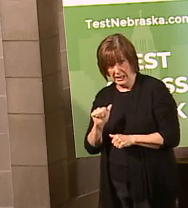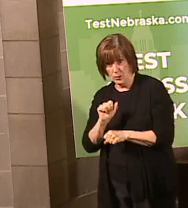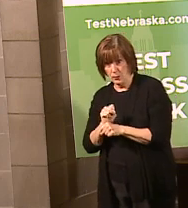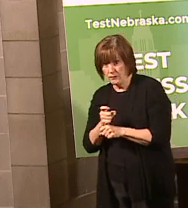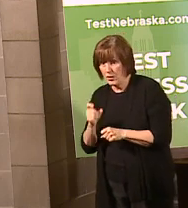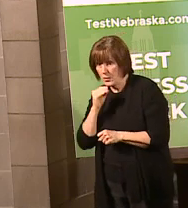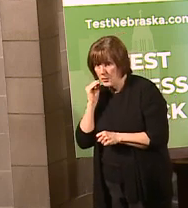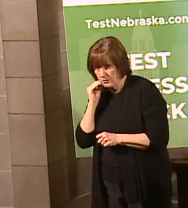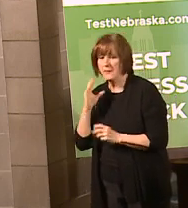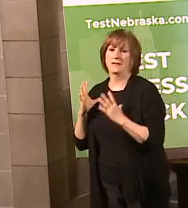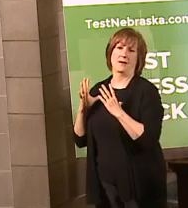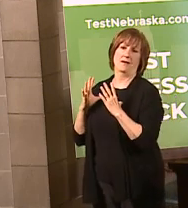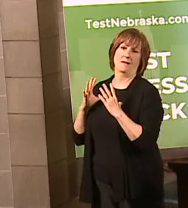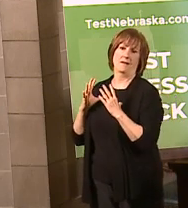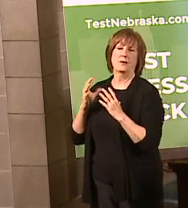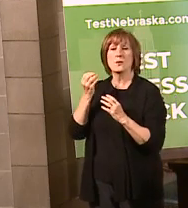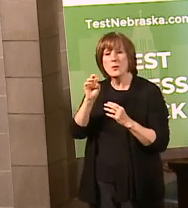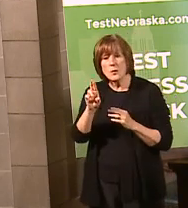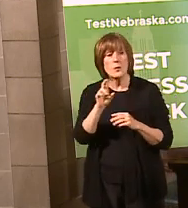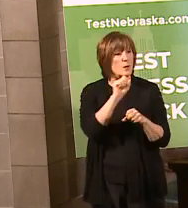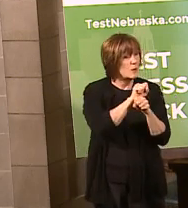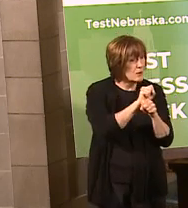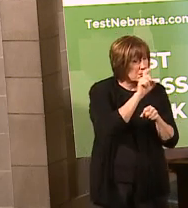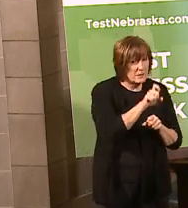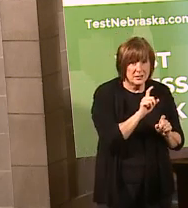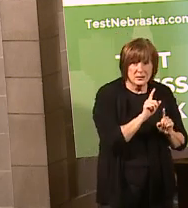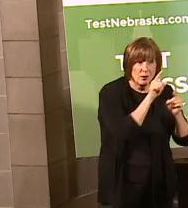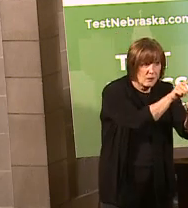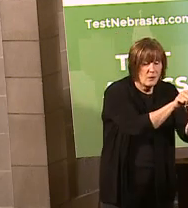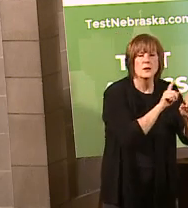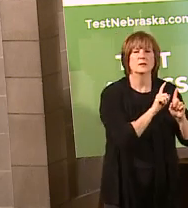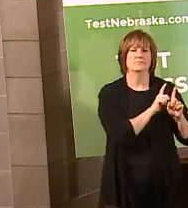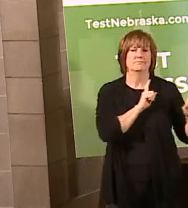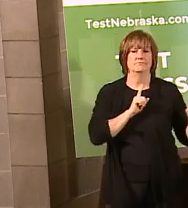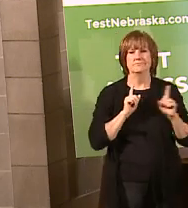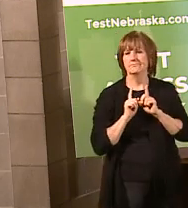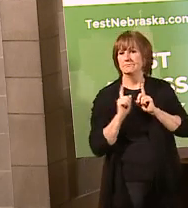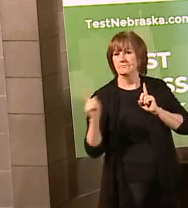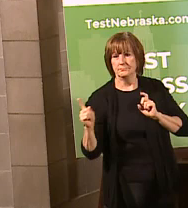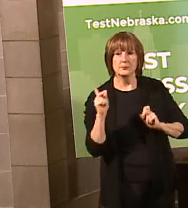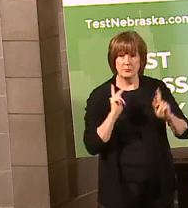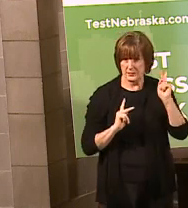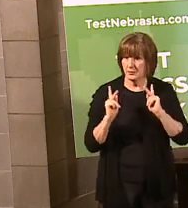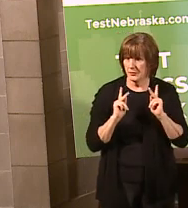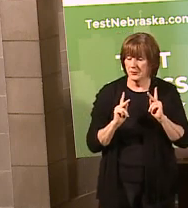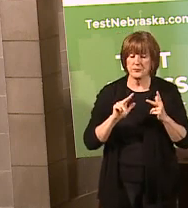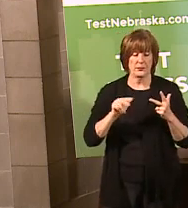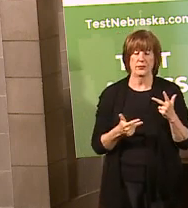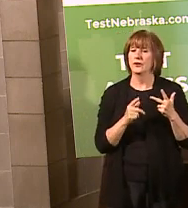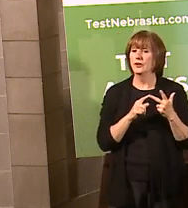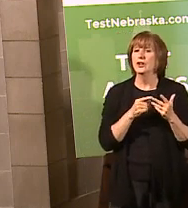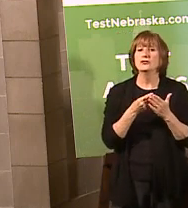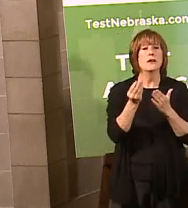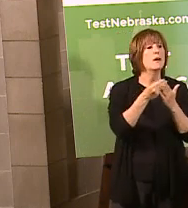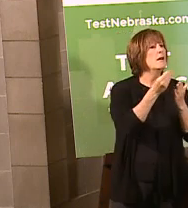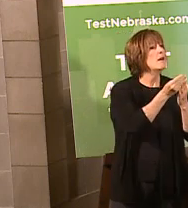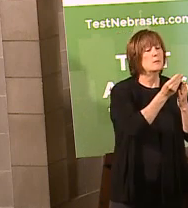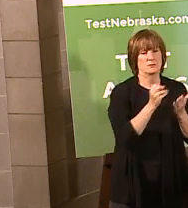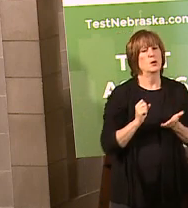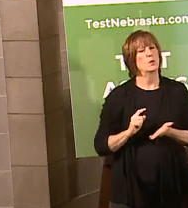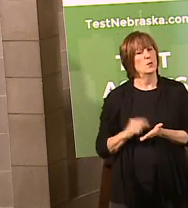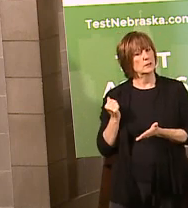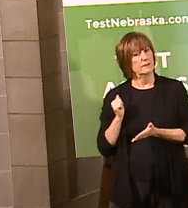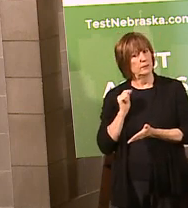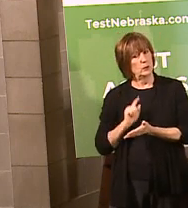work in a socially distanced way whenever possible at work. Three, shop, shop once a week.